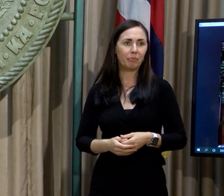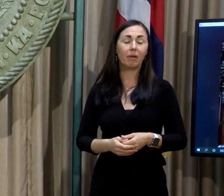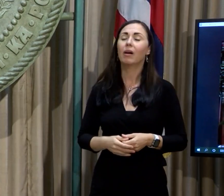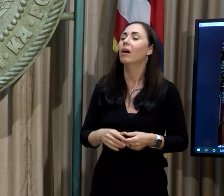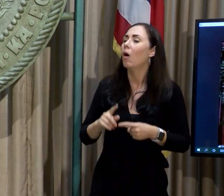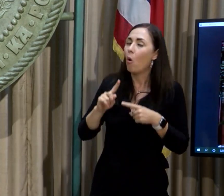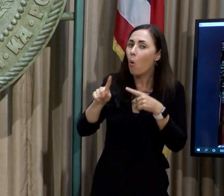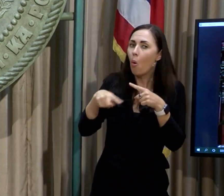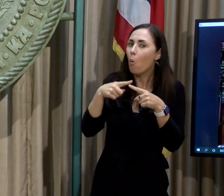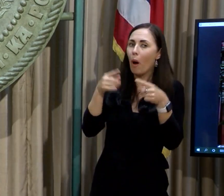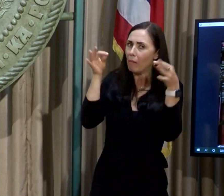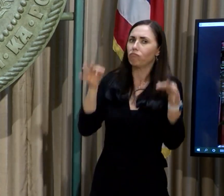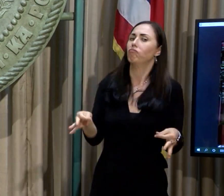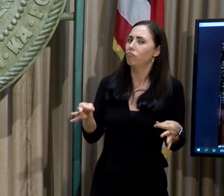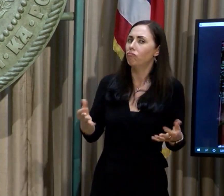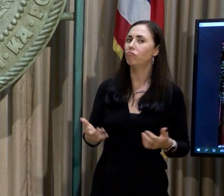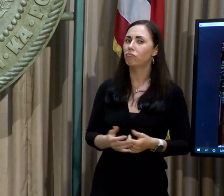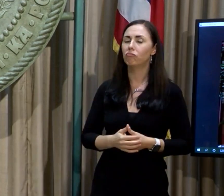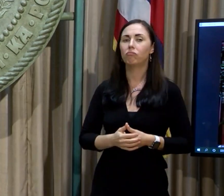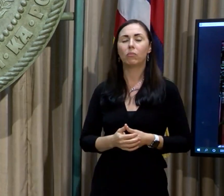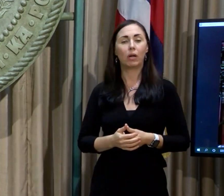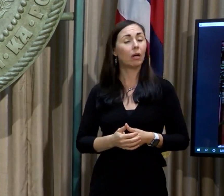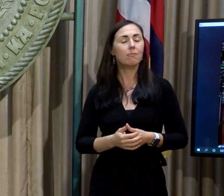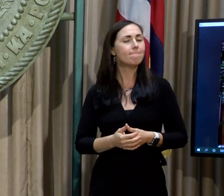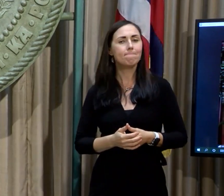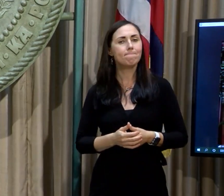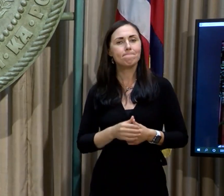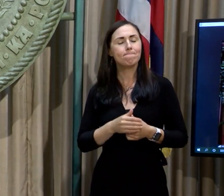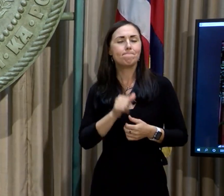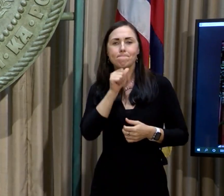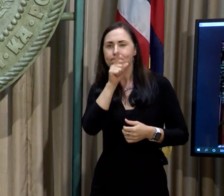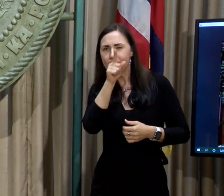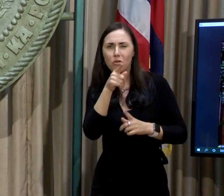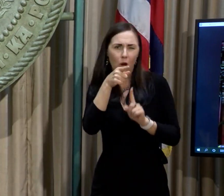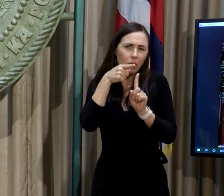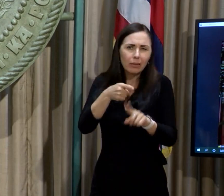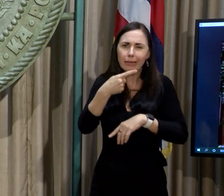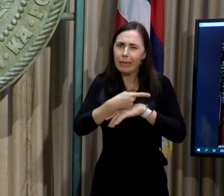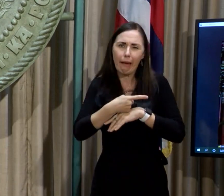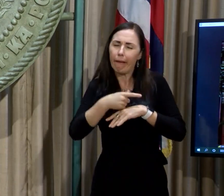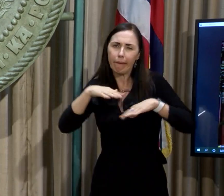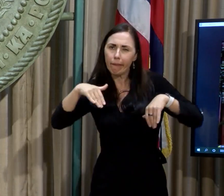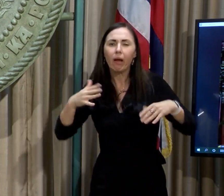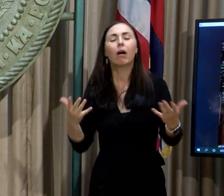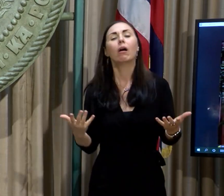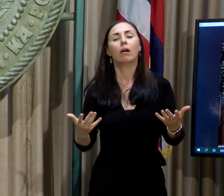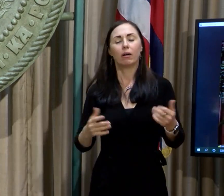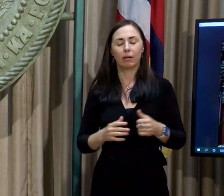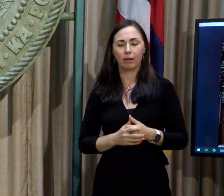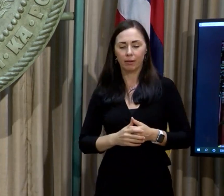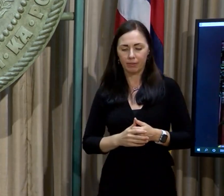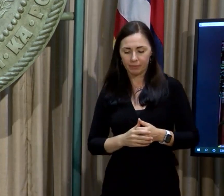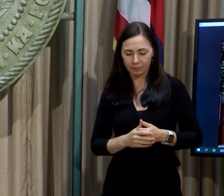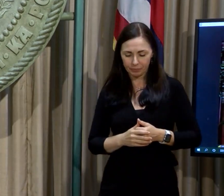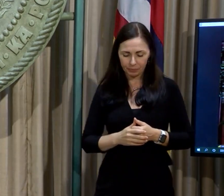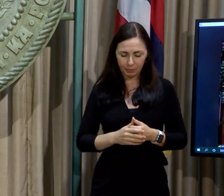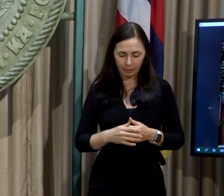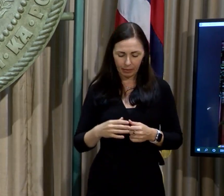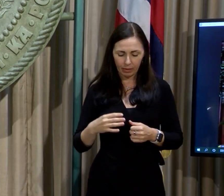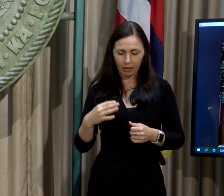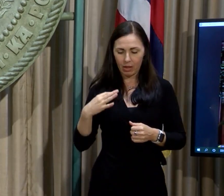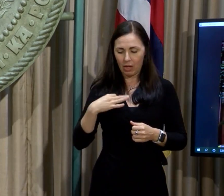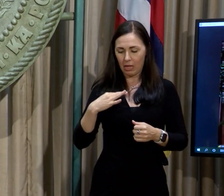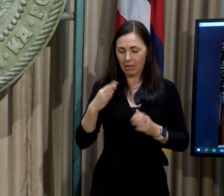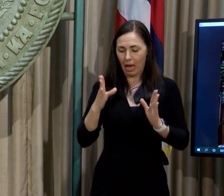And when will that decision be made? We don't have a specific timeline right now. I think the applications